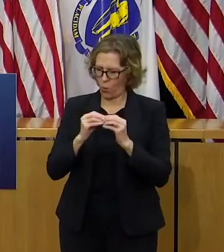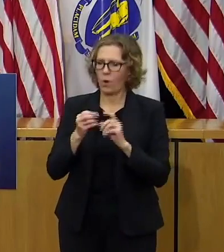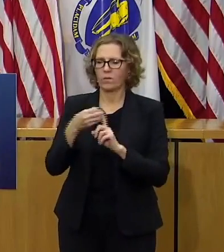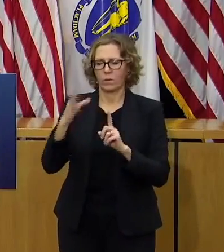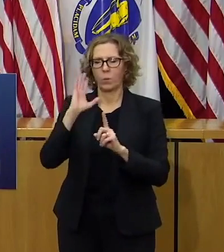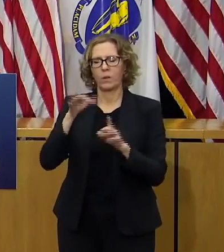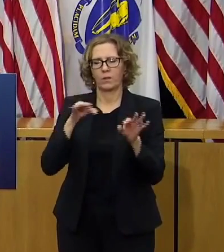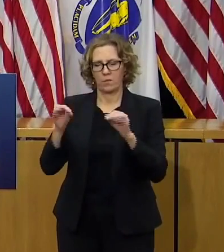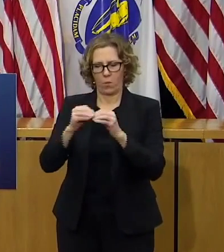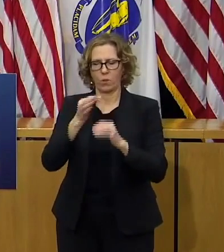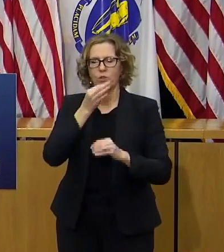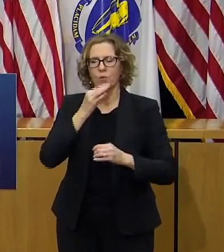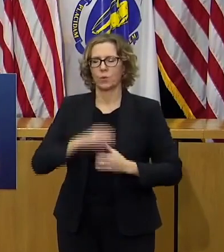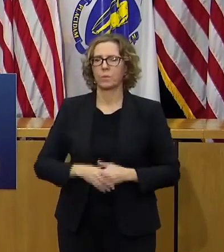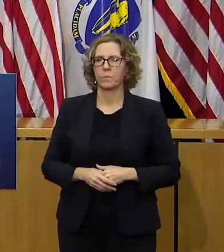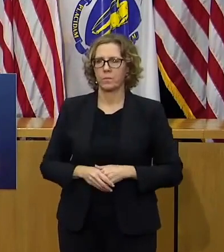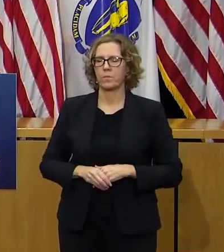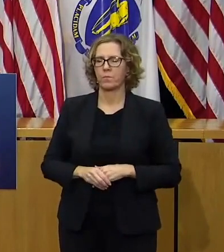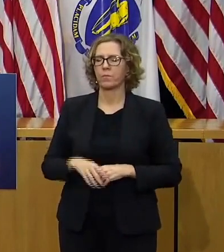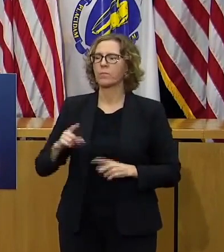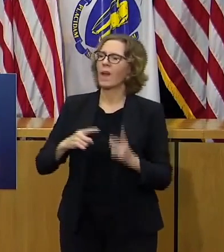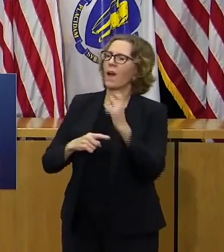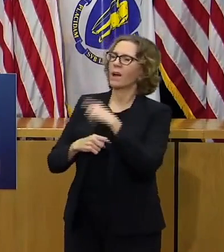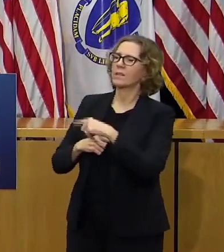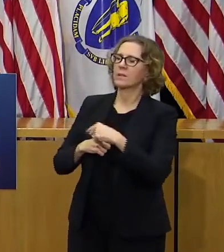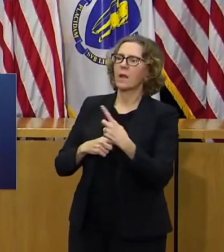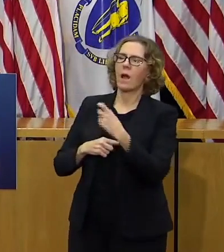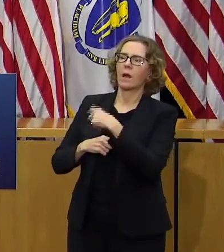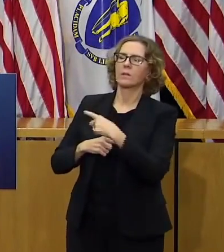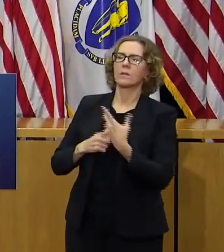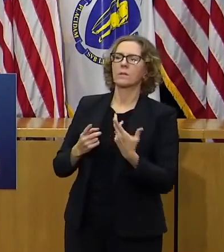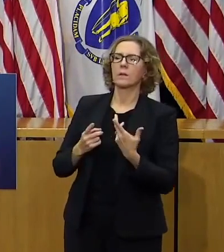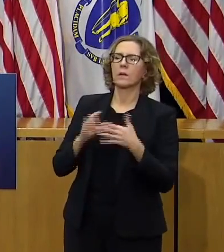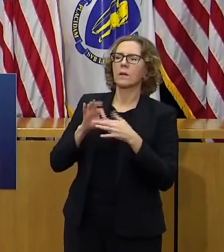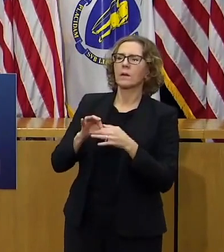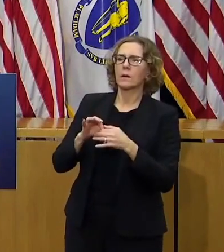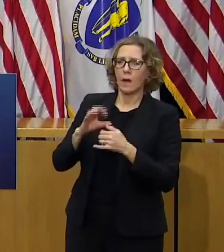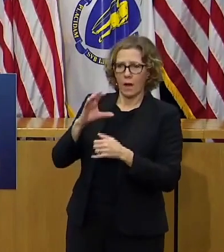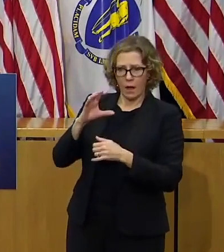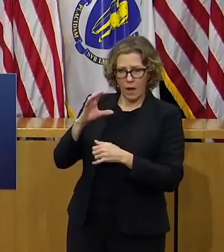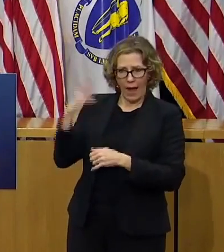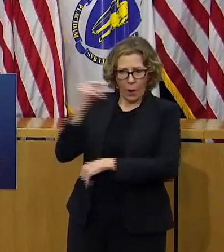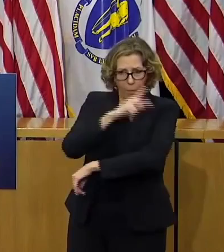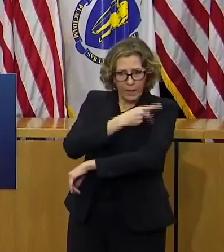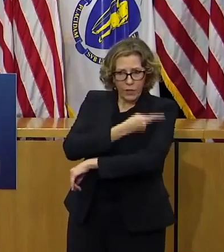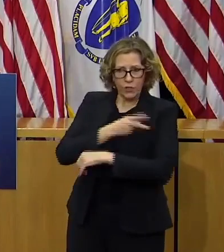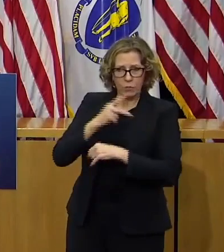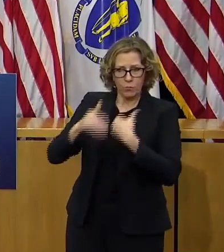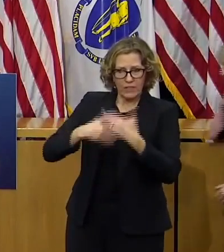you want to speak to this not out not outpatient but i'll let the secretary speak